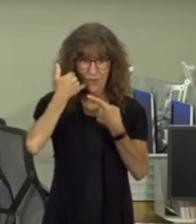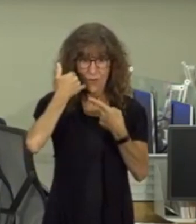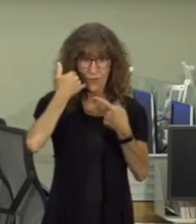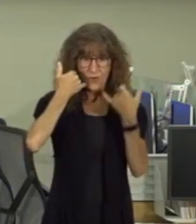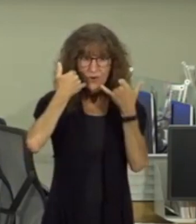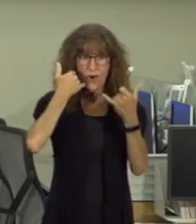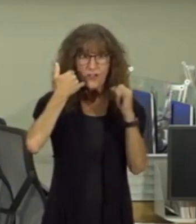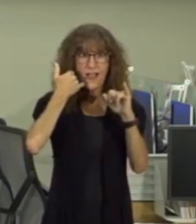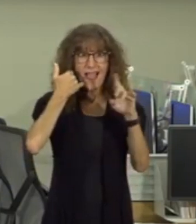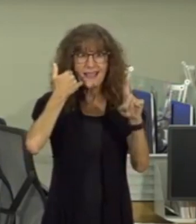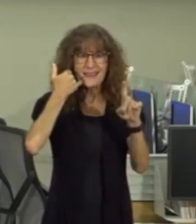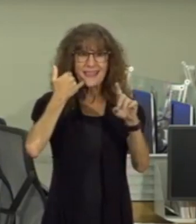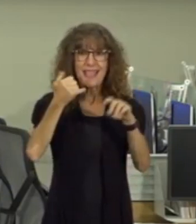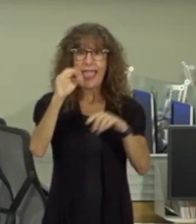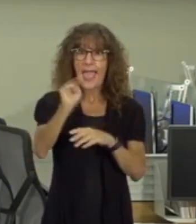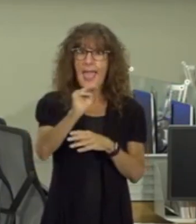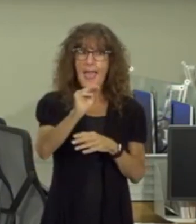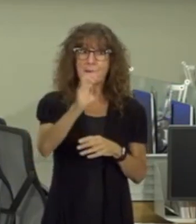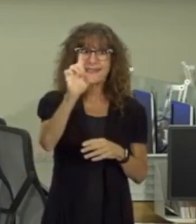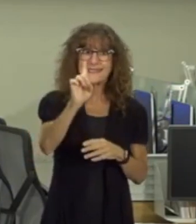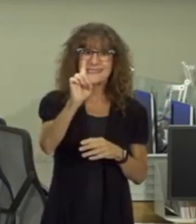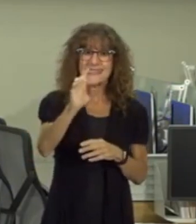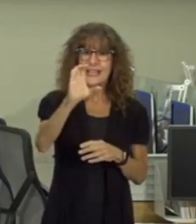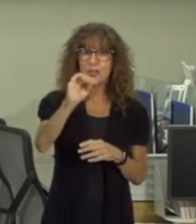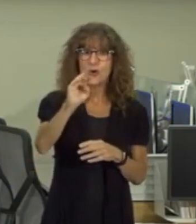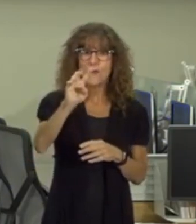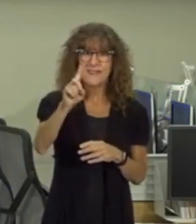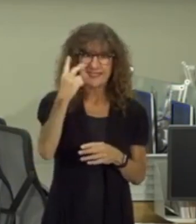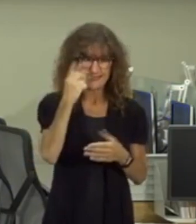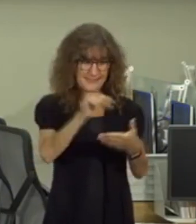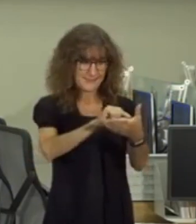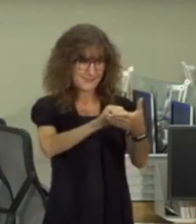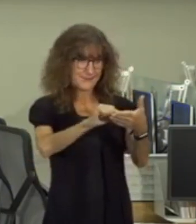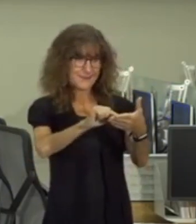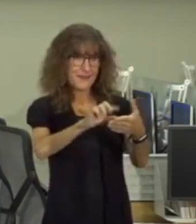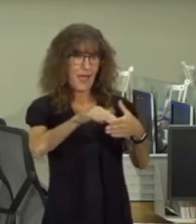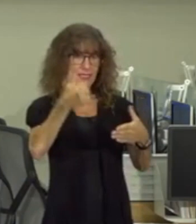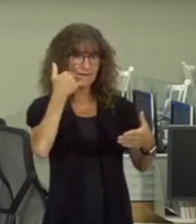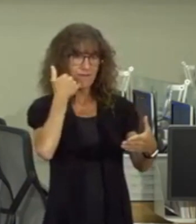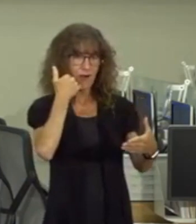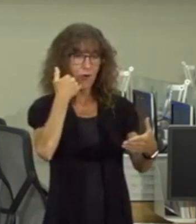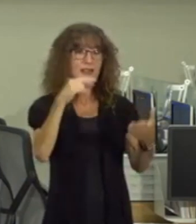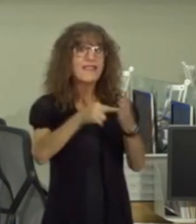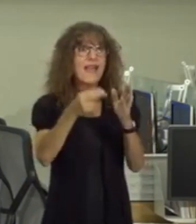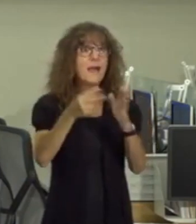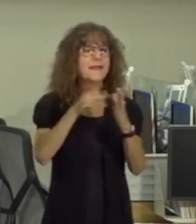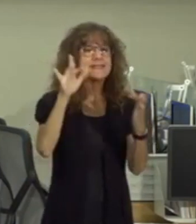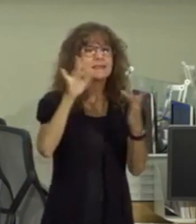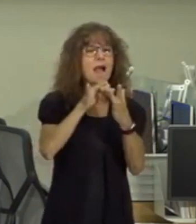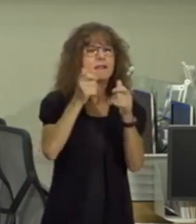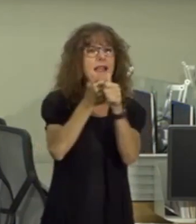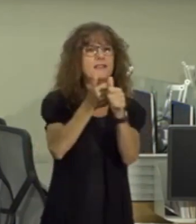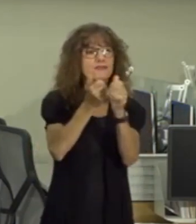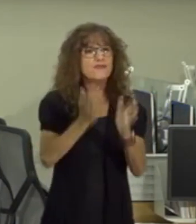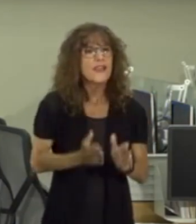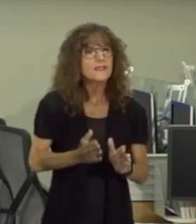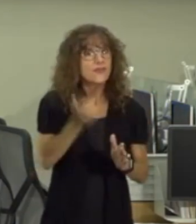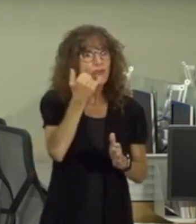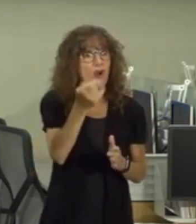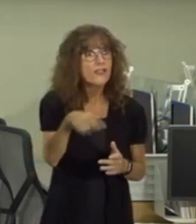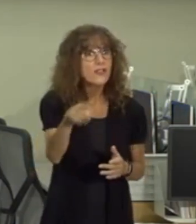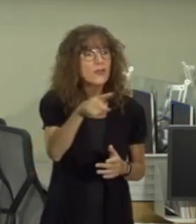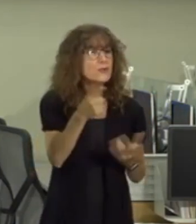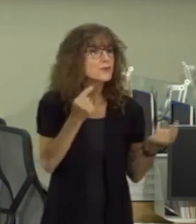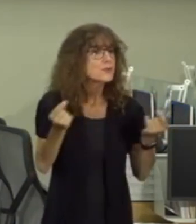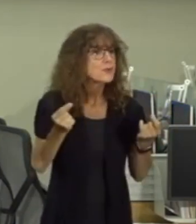id md covet that's a contact tracer calling you and what